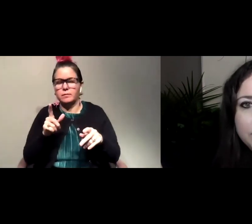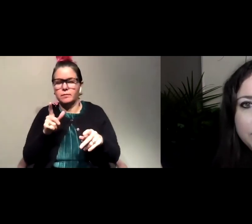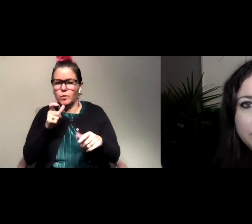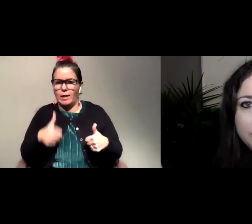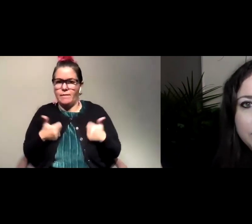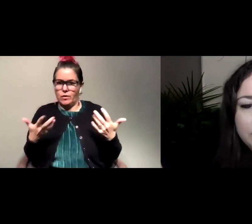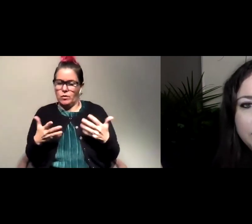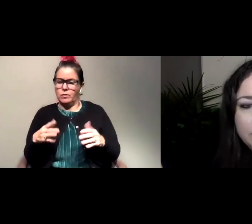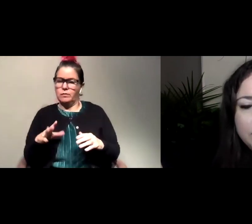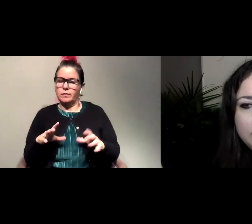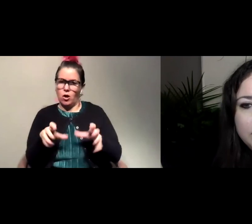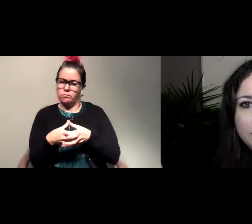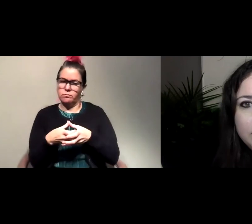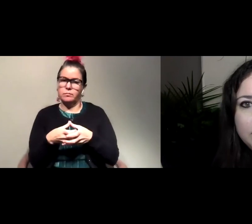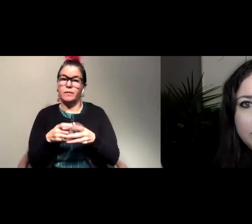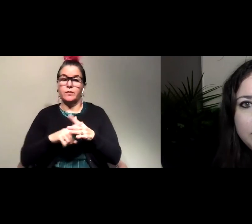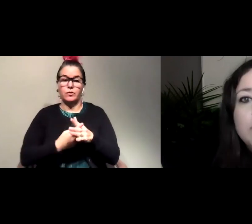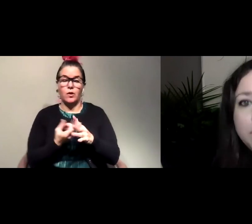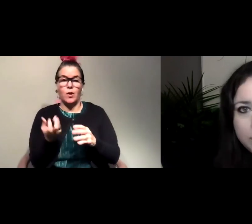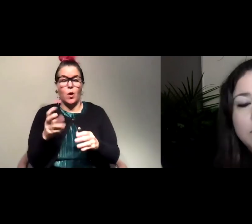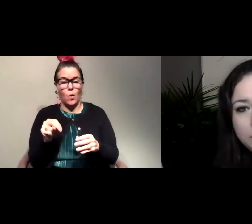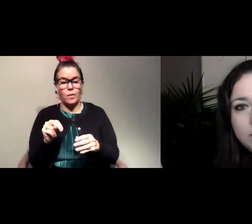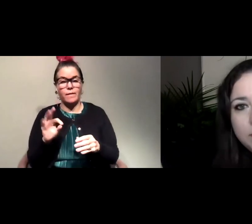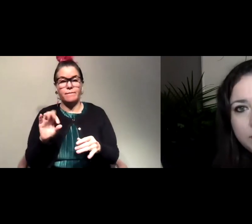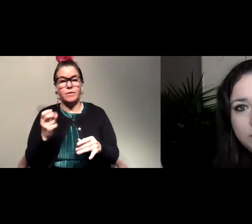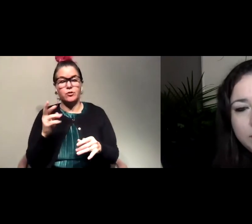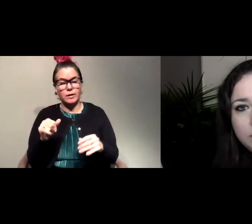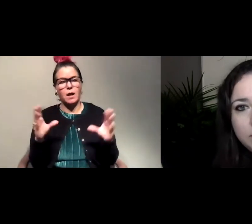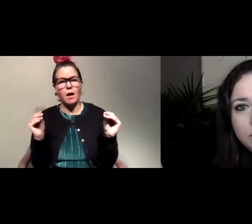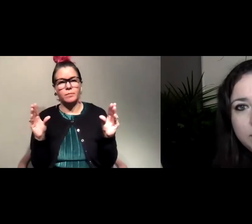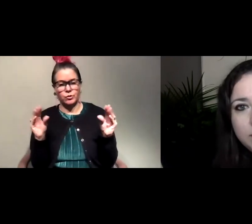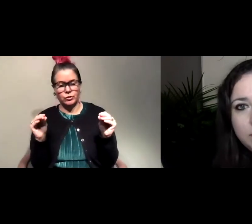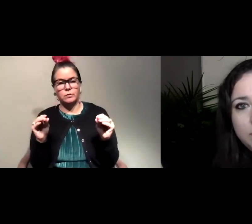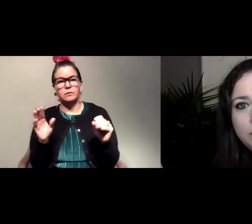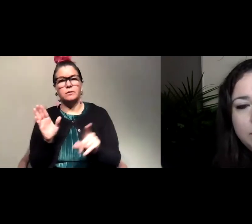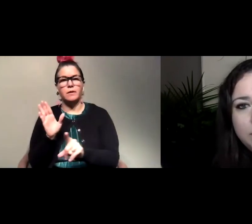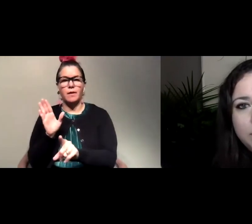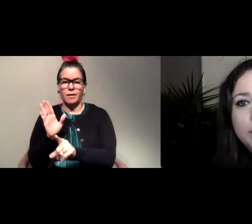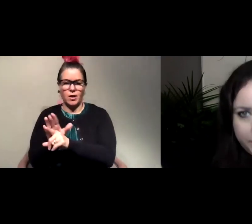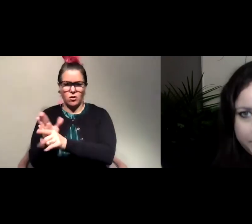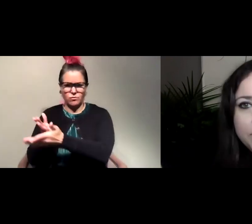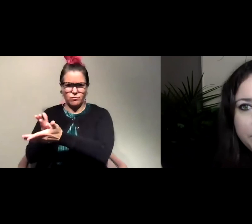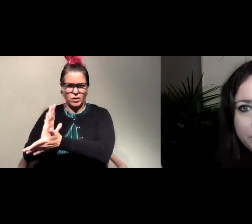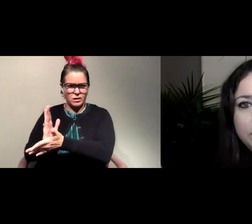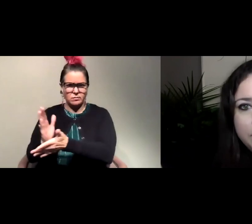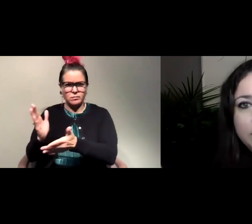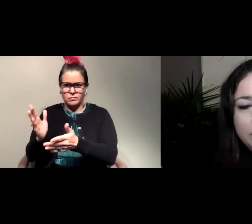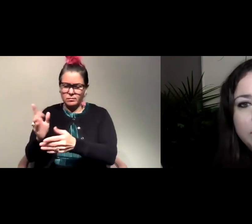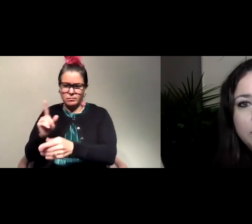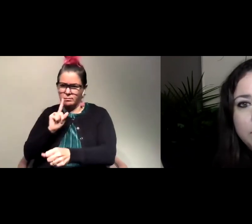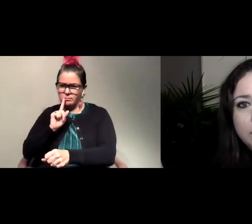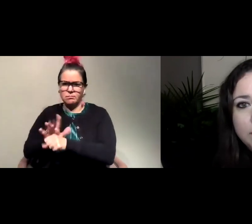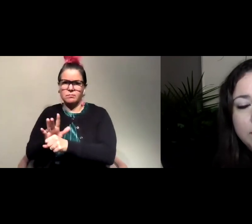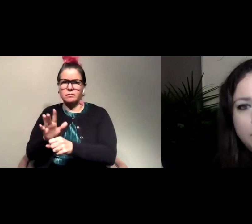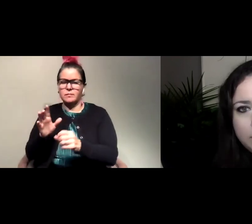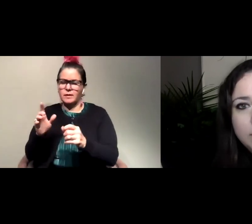um, have started their own fishery, their own lobster fishery, which is their inherent right, as affirmed by the